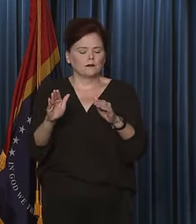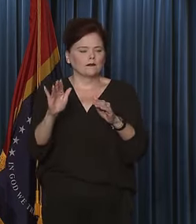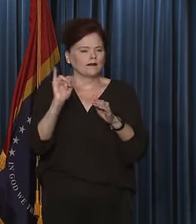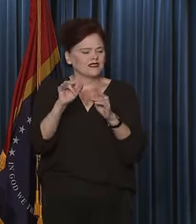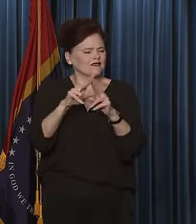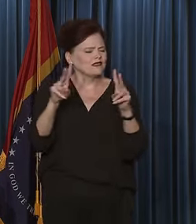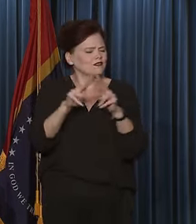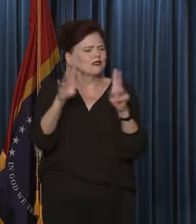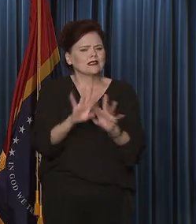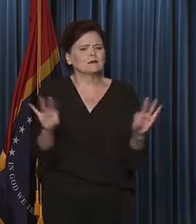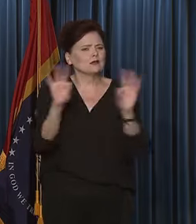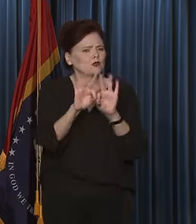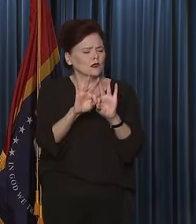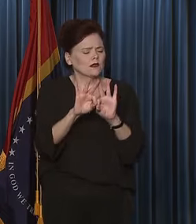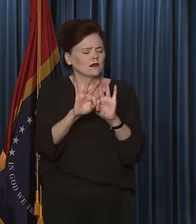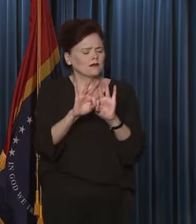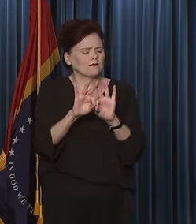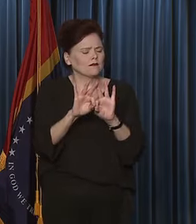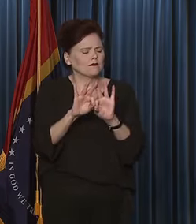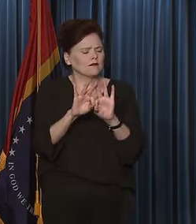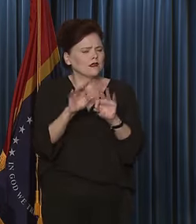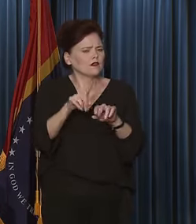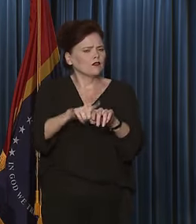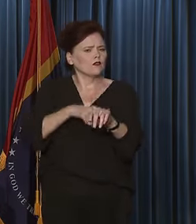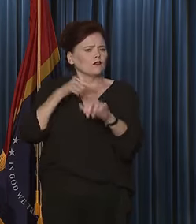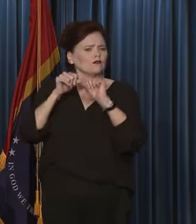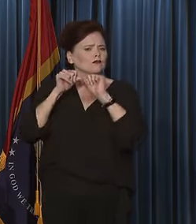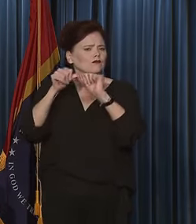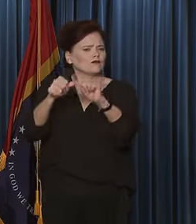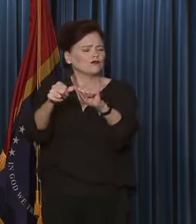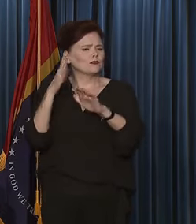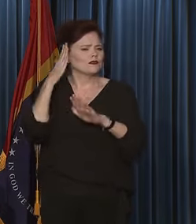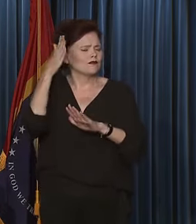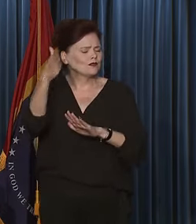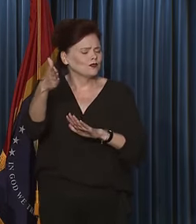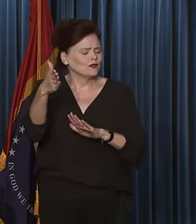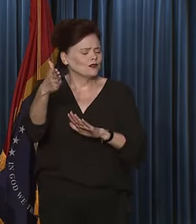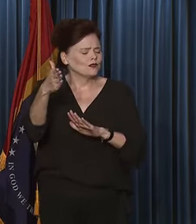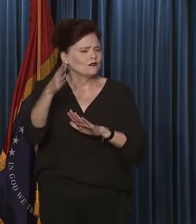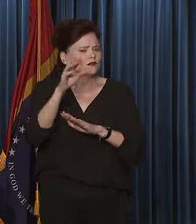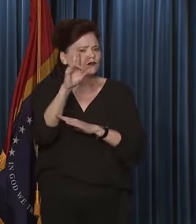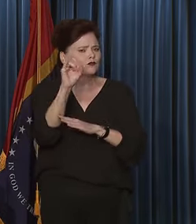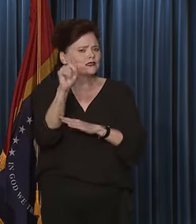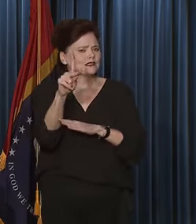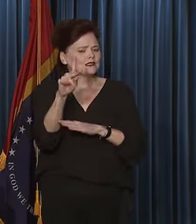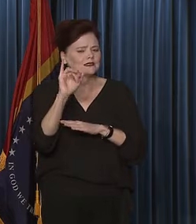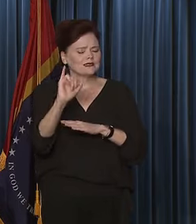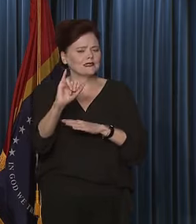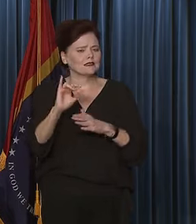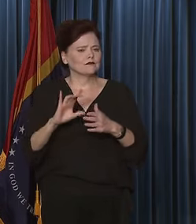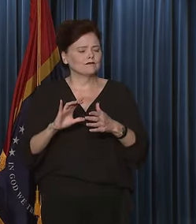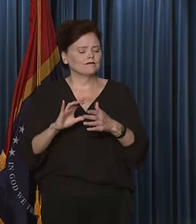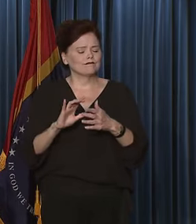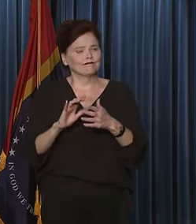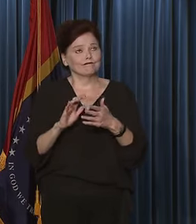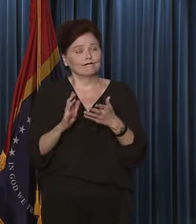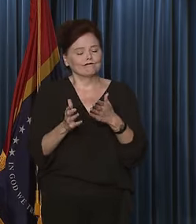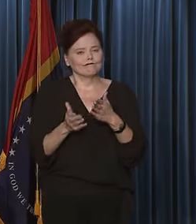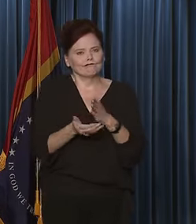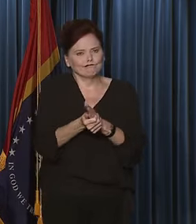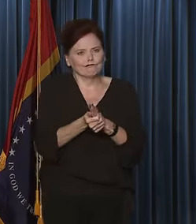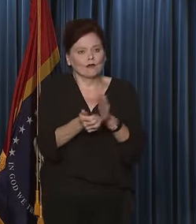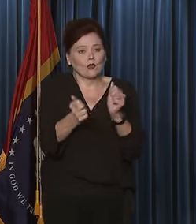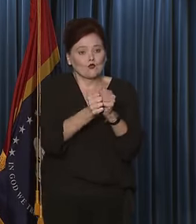vitally important, and in the long term, the risk associated with not being in the